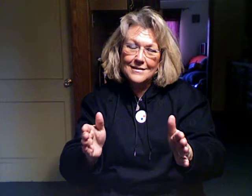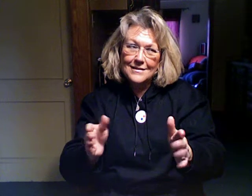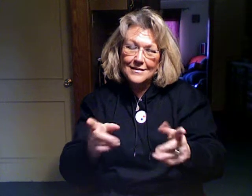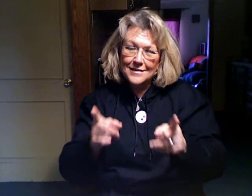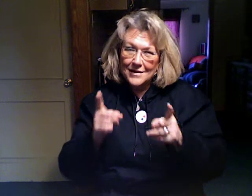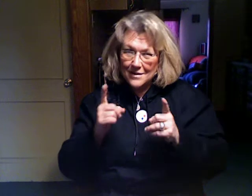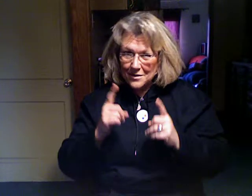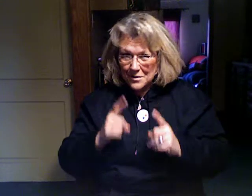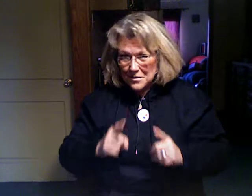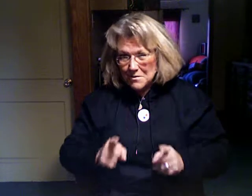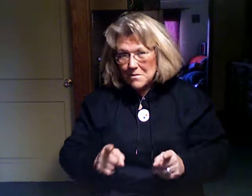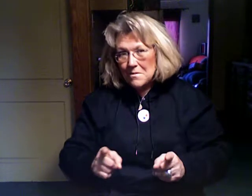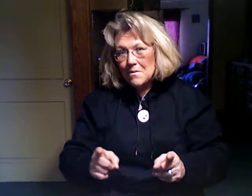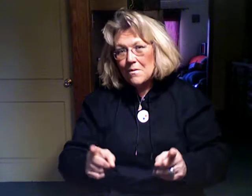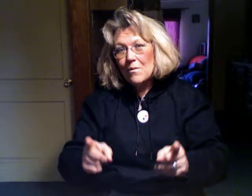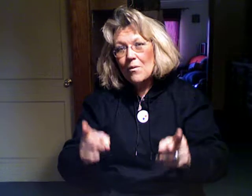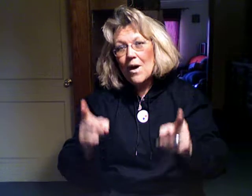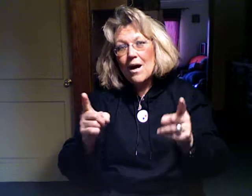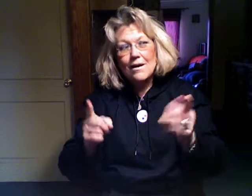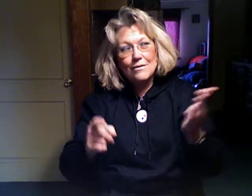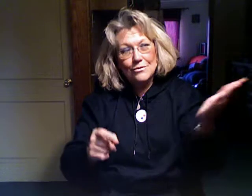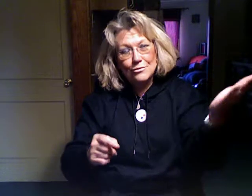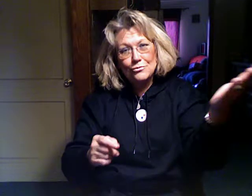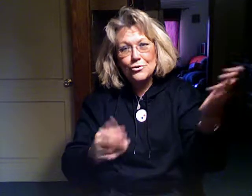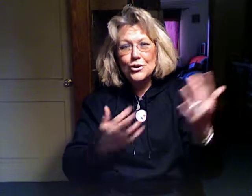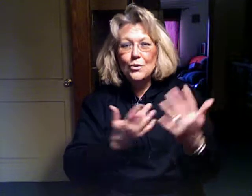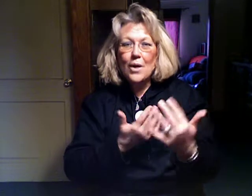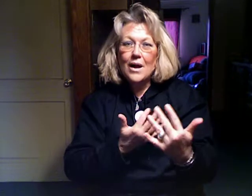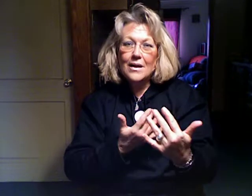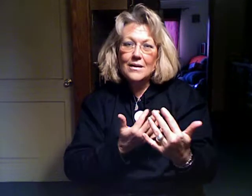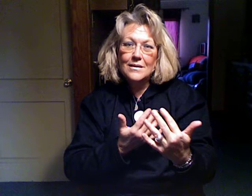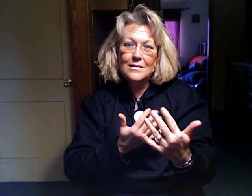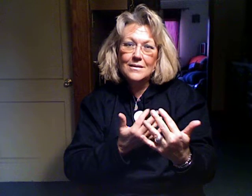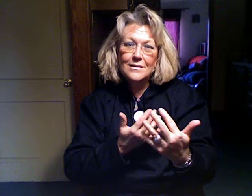I'll While she waits